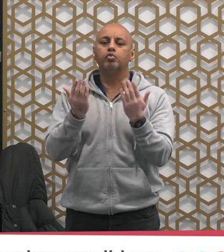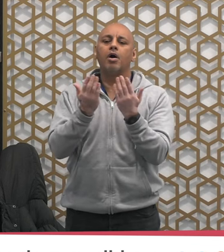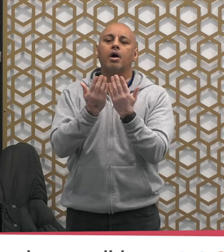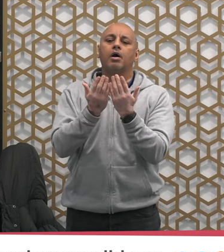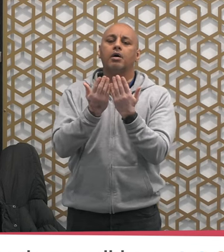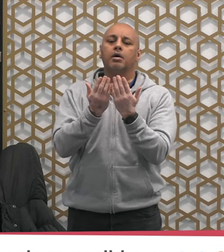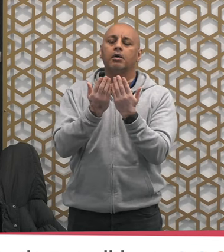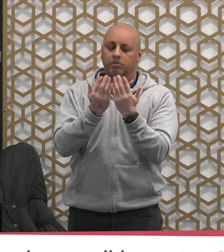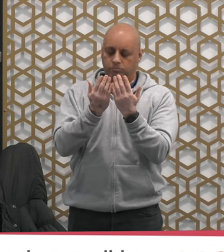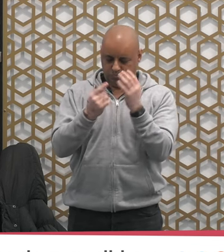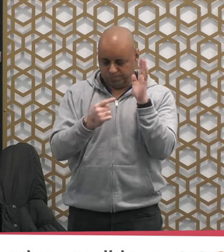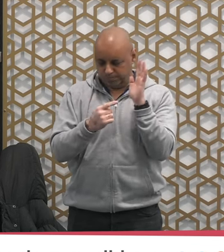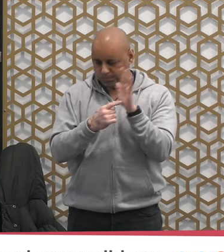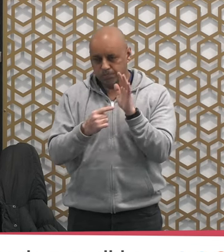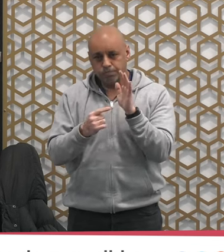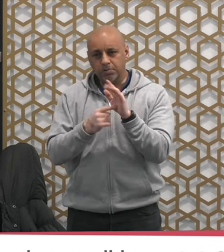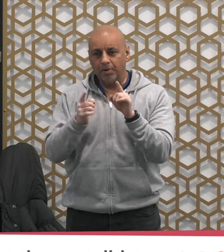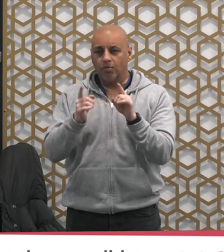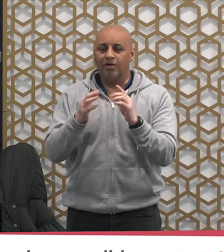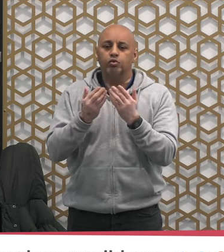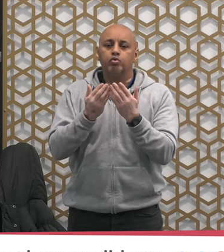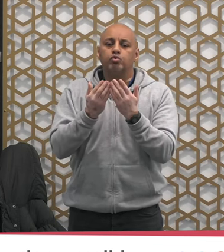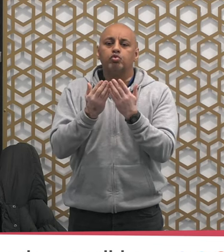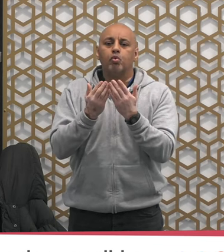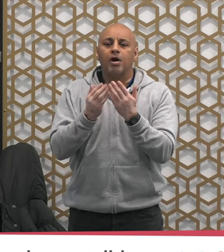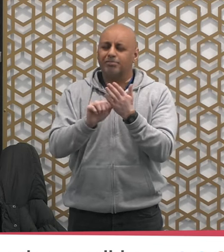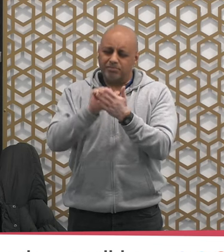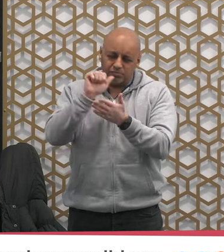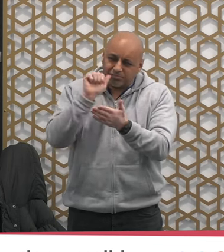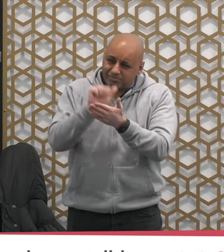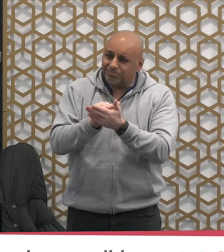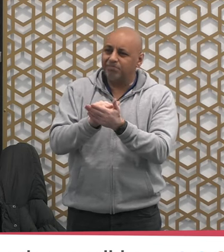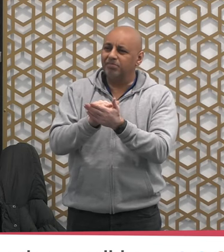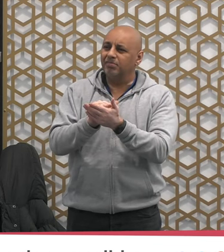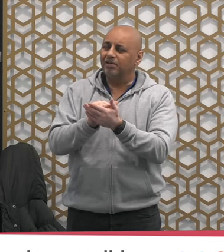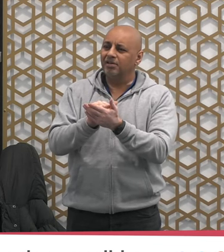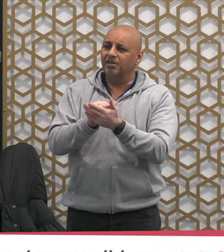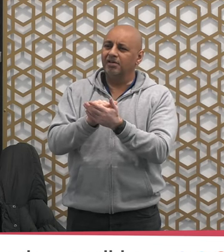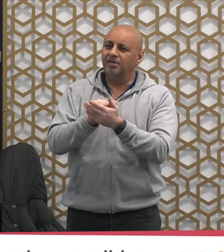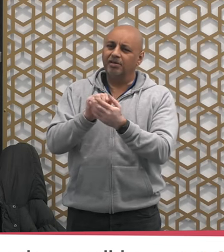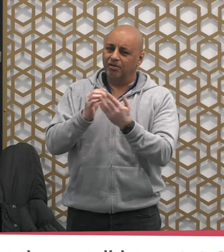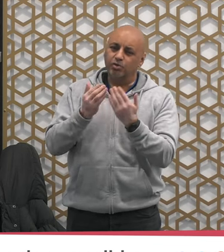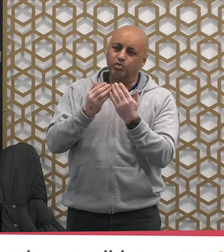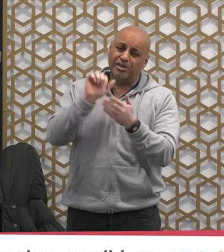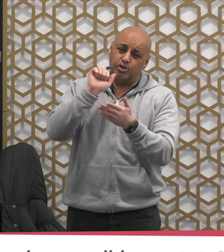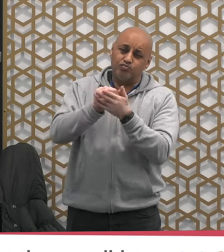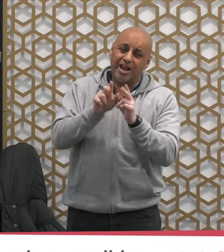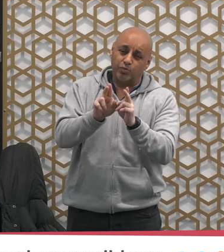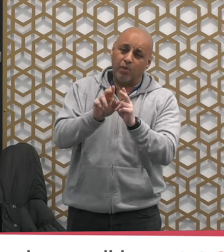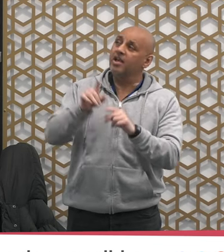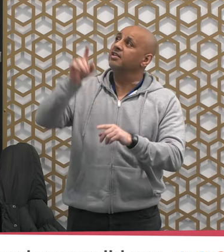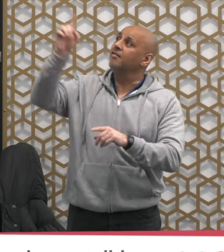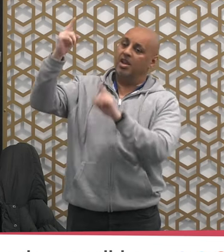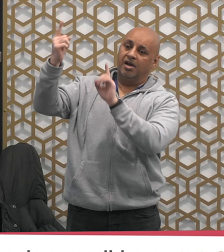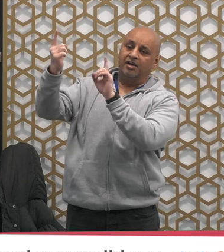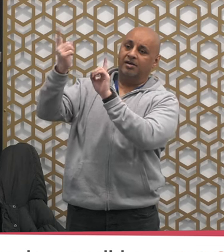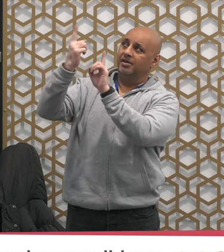dua to Allah and to ensure that our du'as are answered by Allah we need to first and foremost